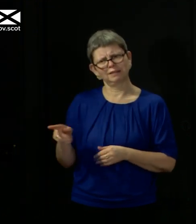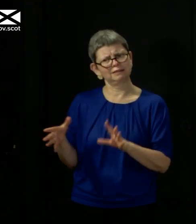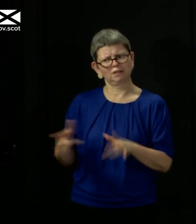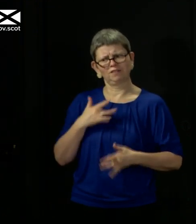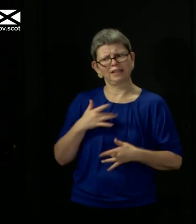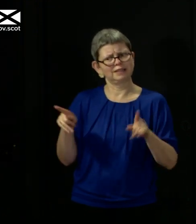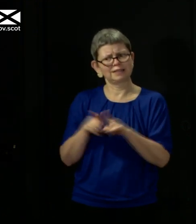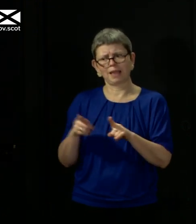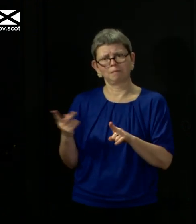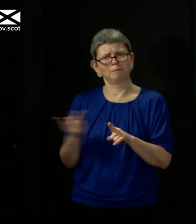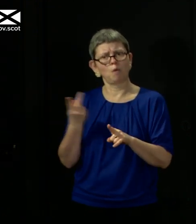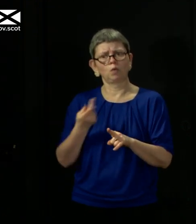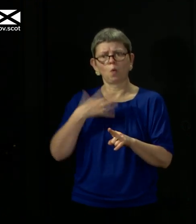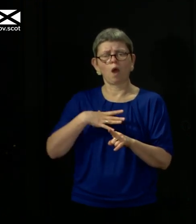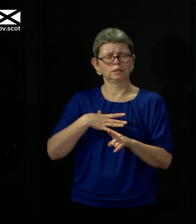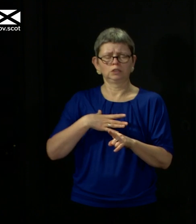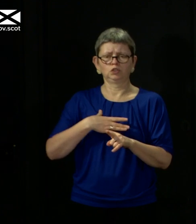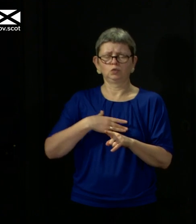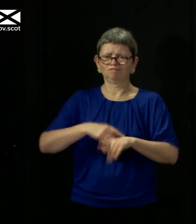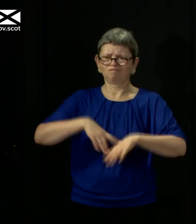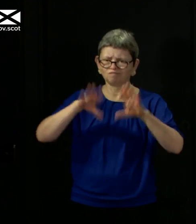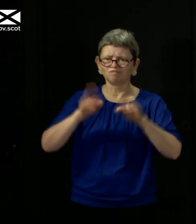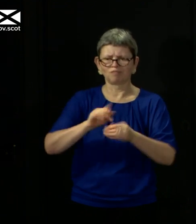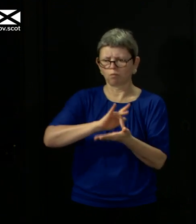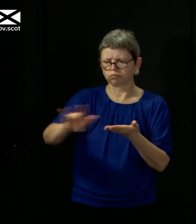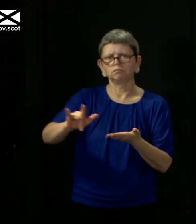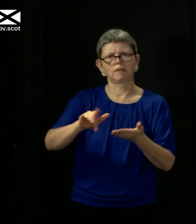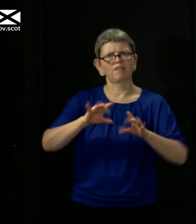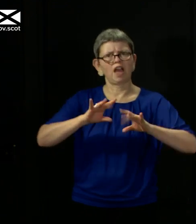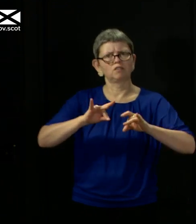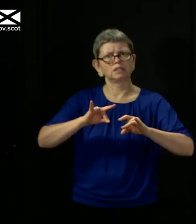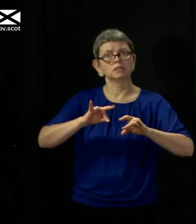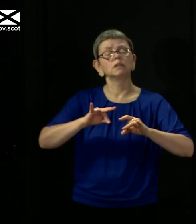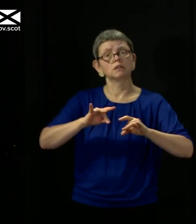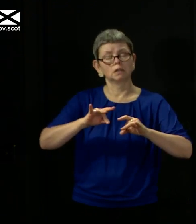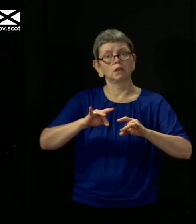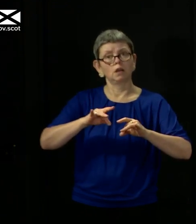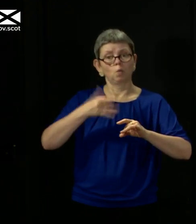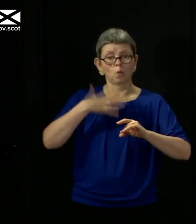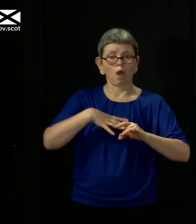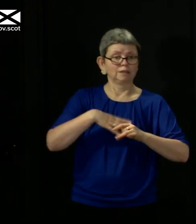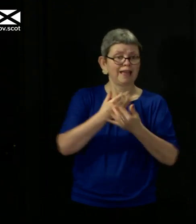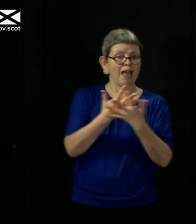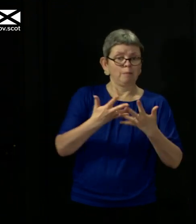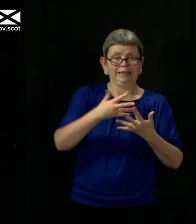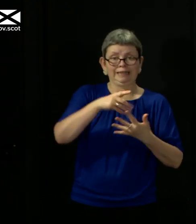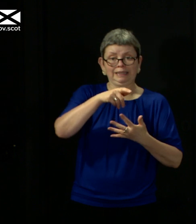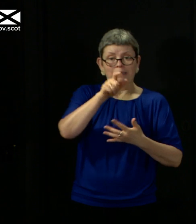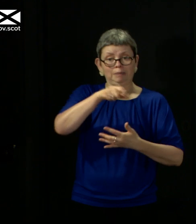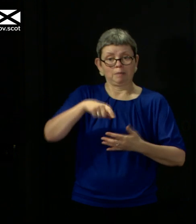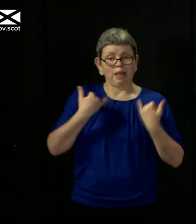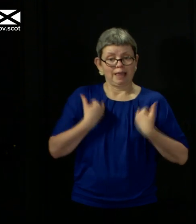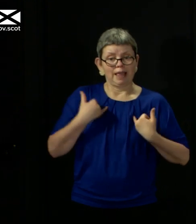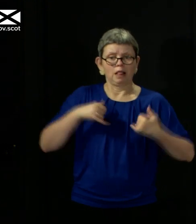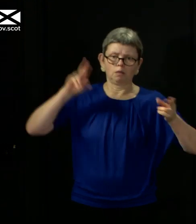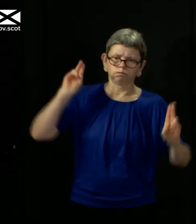this virus beaten, in wanting to see the number of cases reduce, the reproduction rate reduce